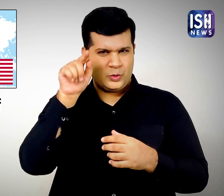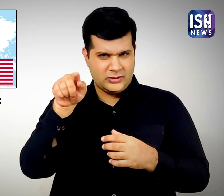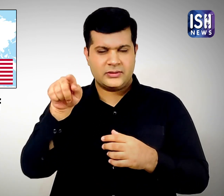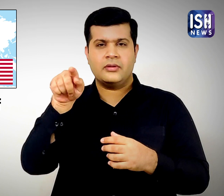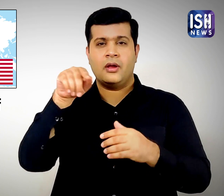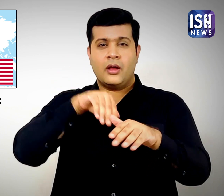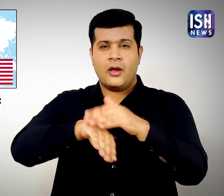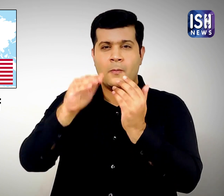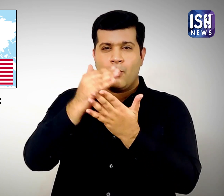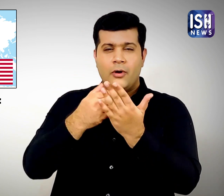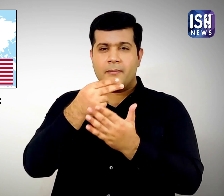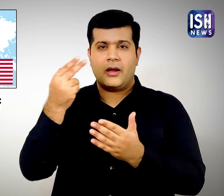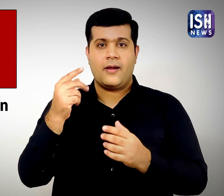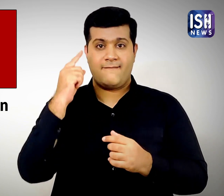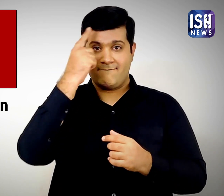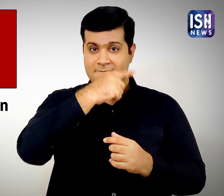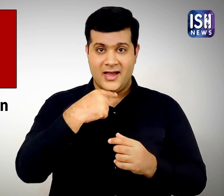of the Nation, an American news program.